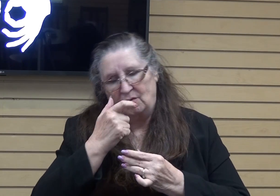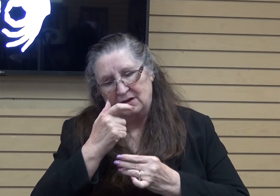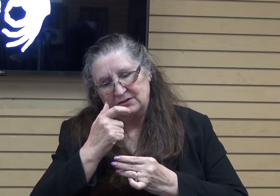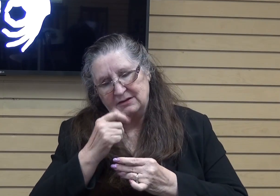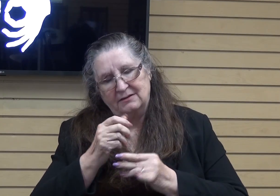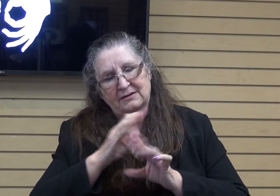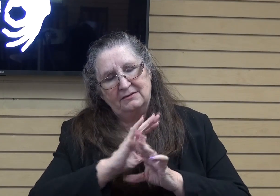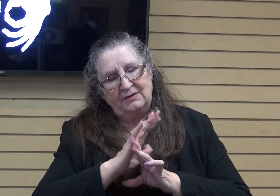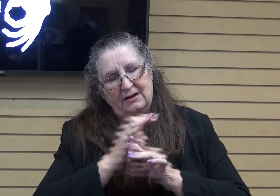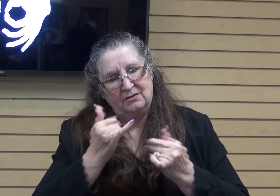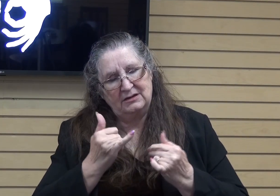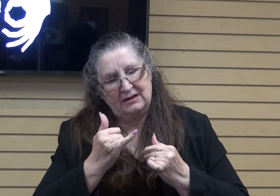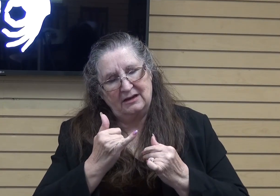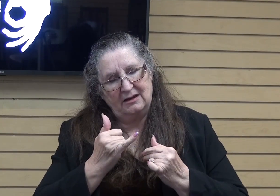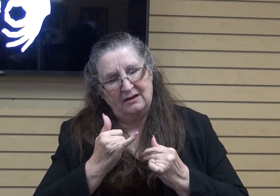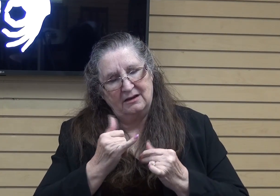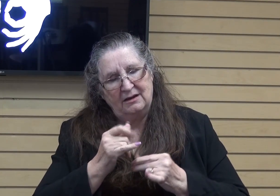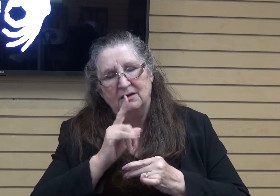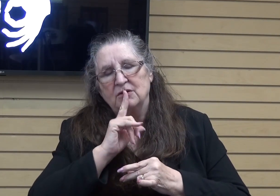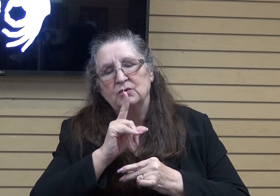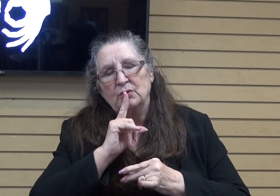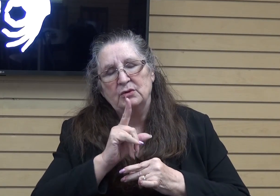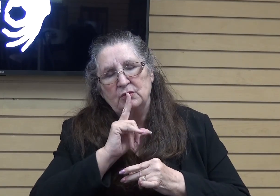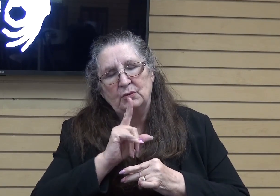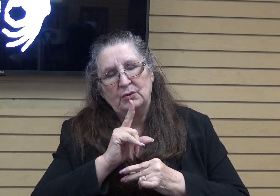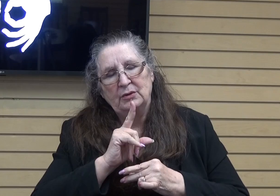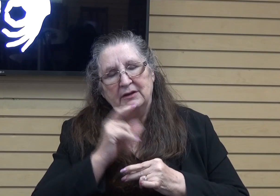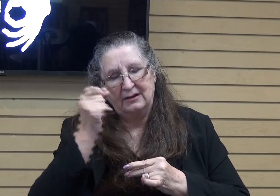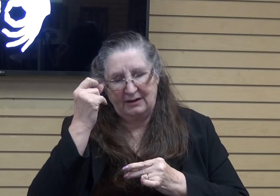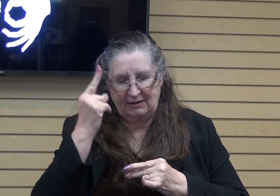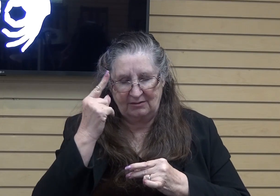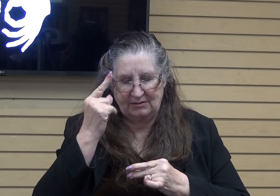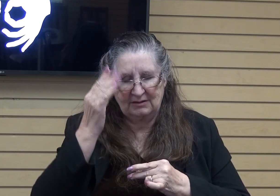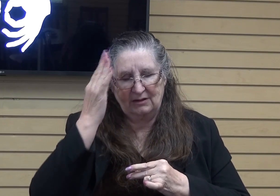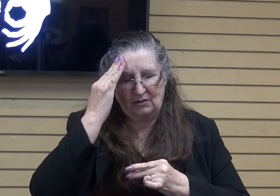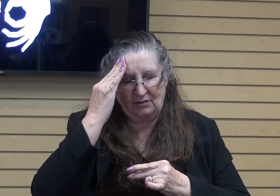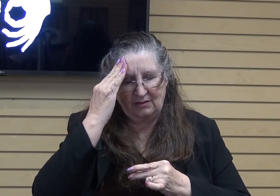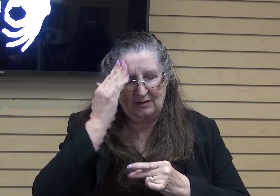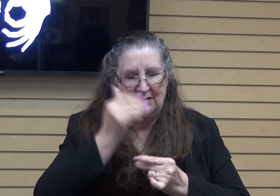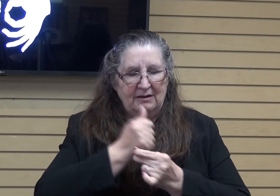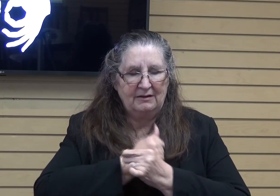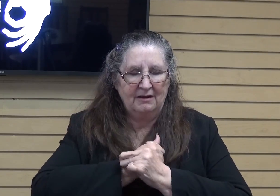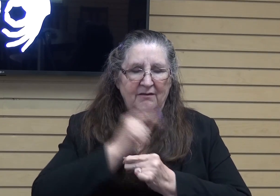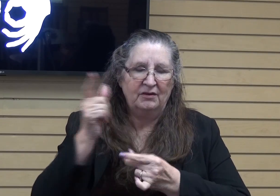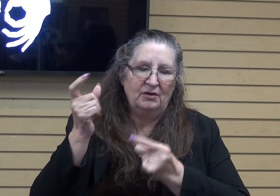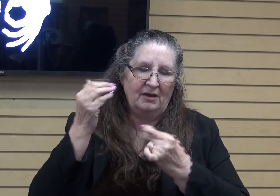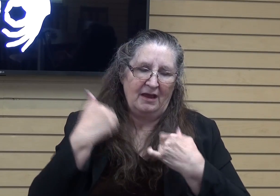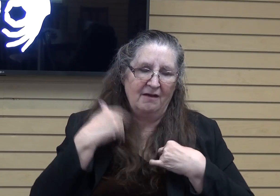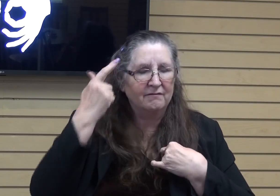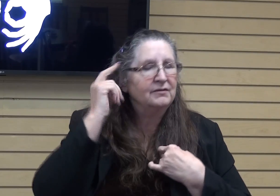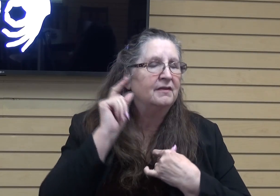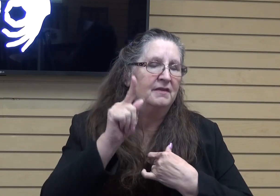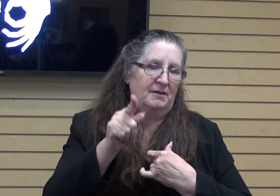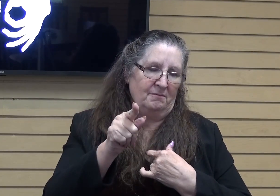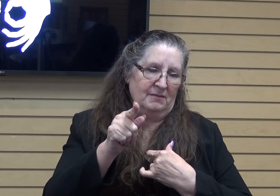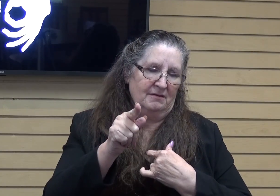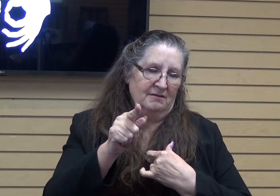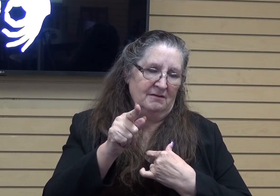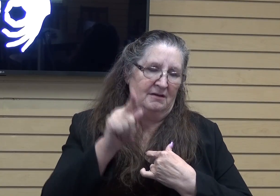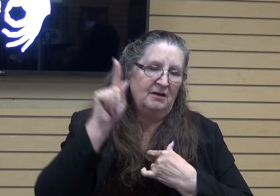today would truly, truly understand and know that love that you have for them. Father, that you are